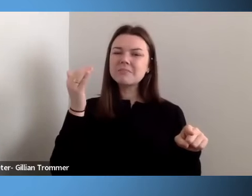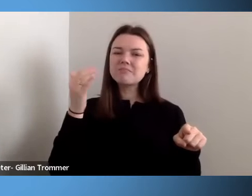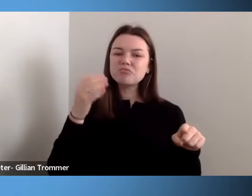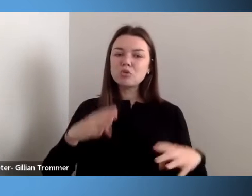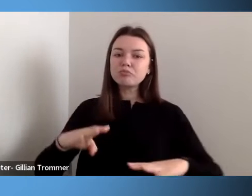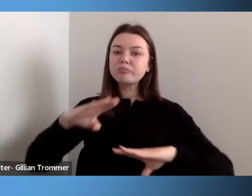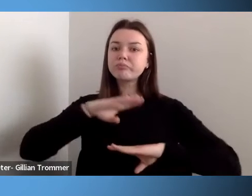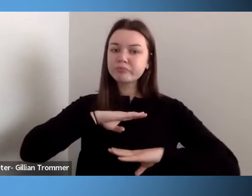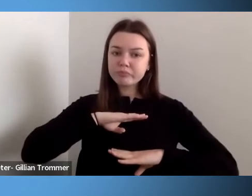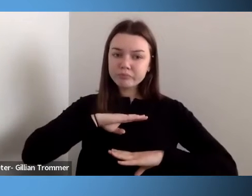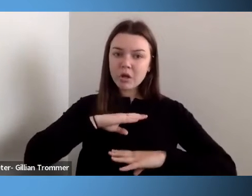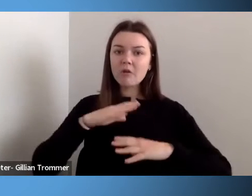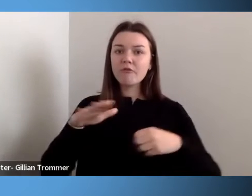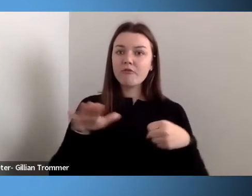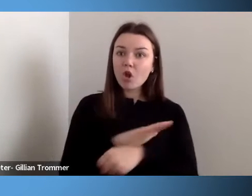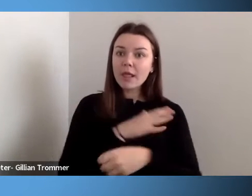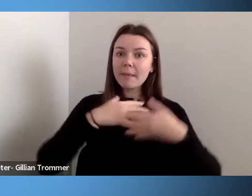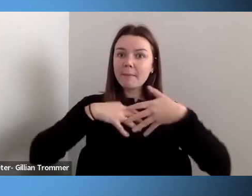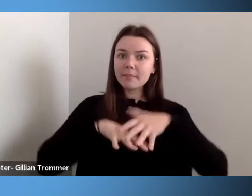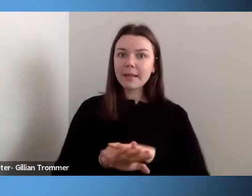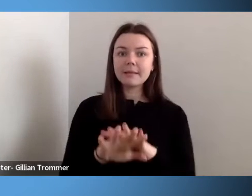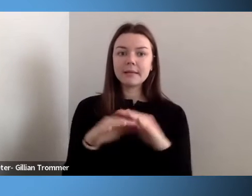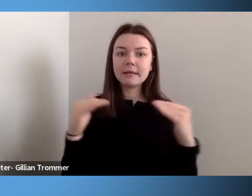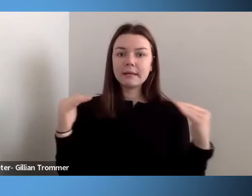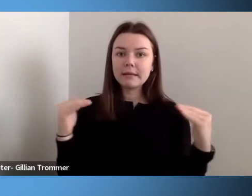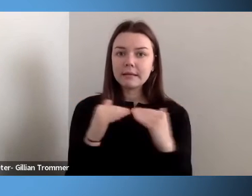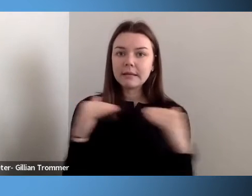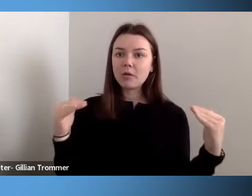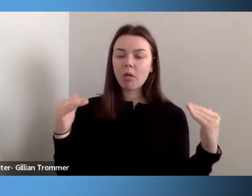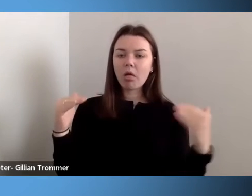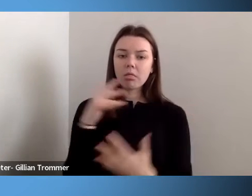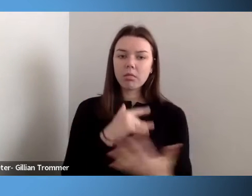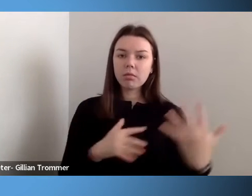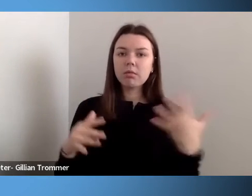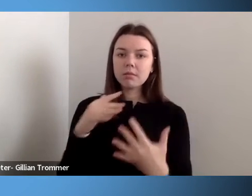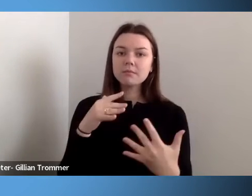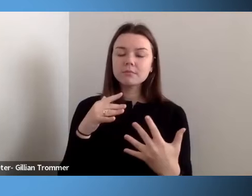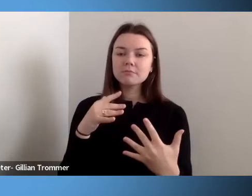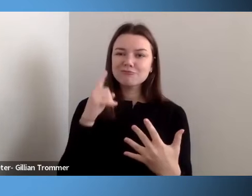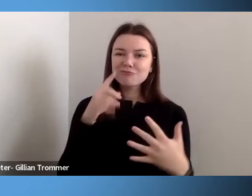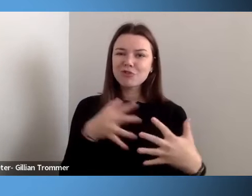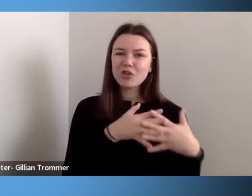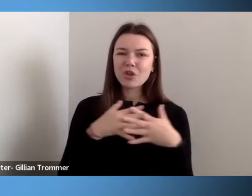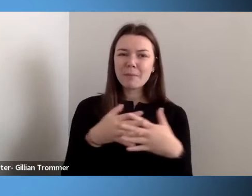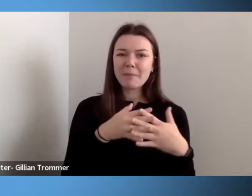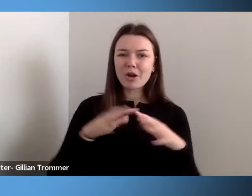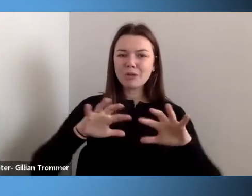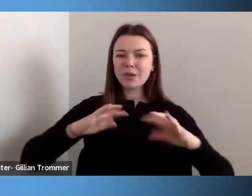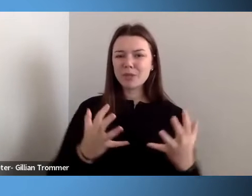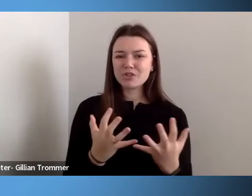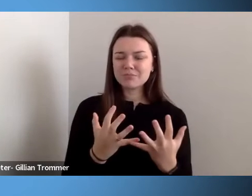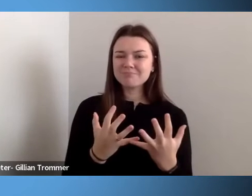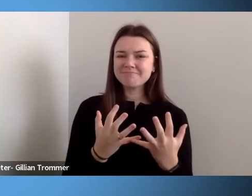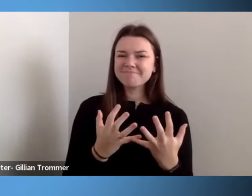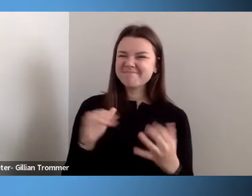fully and equally into the mosaic of the American mainstream as President Bush proclaimed